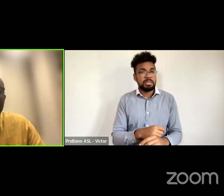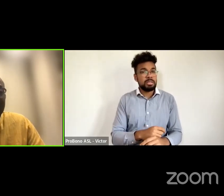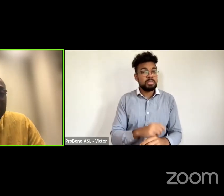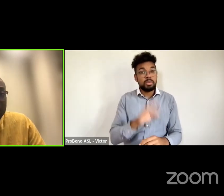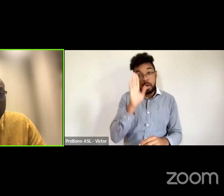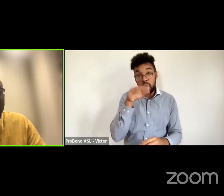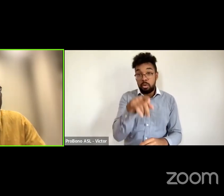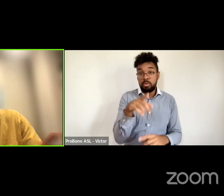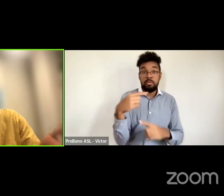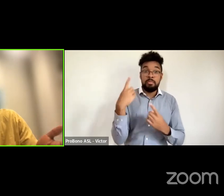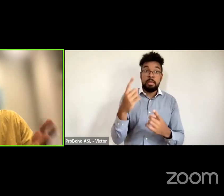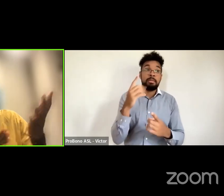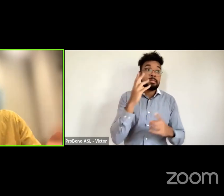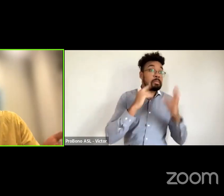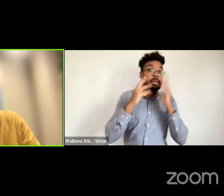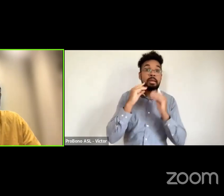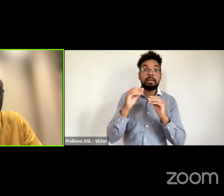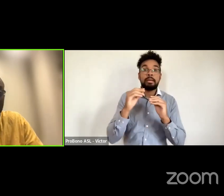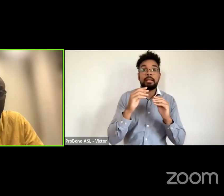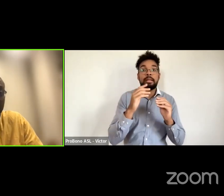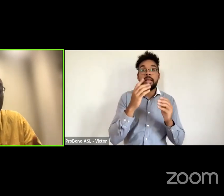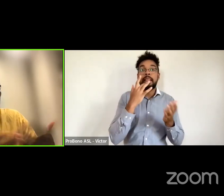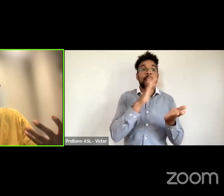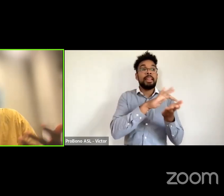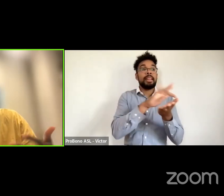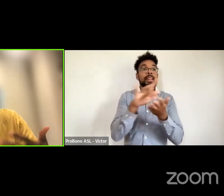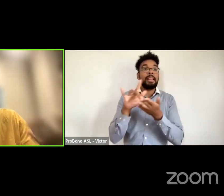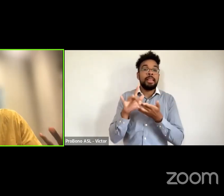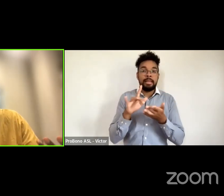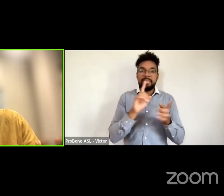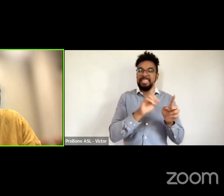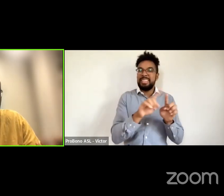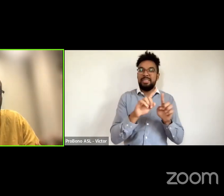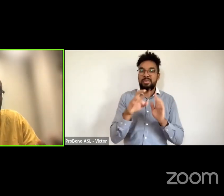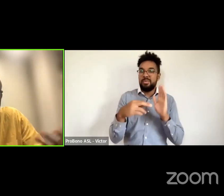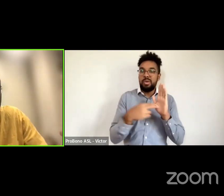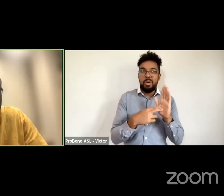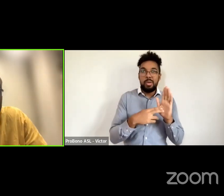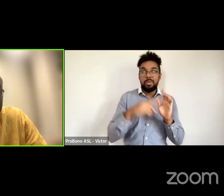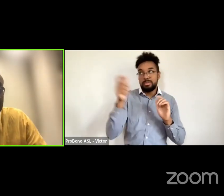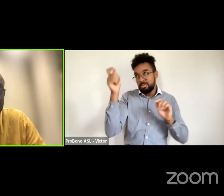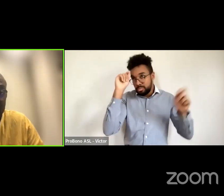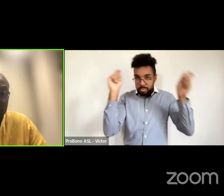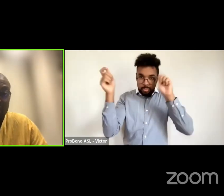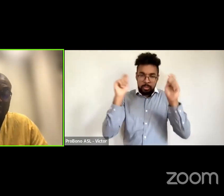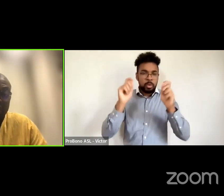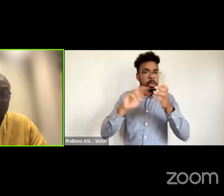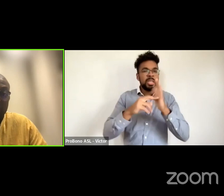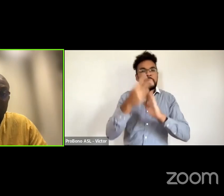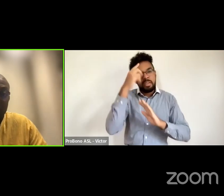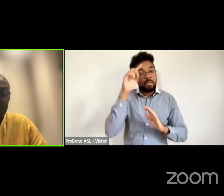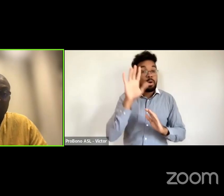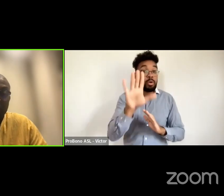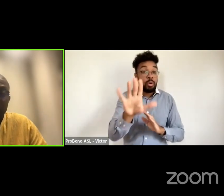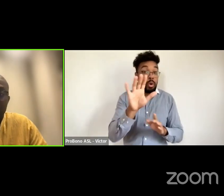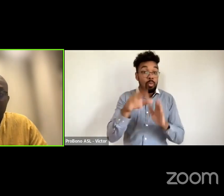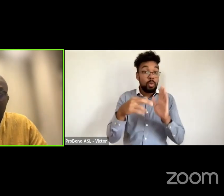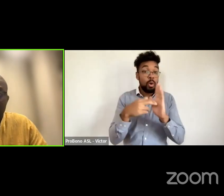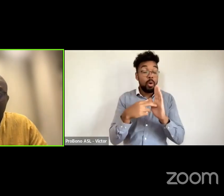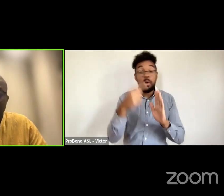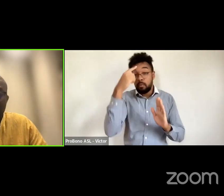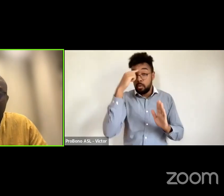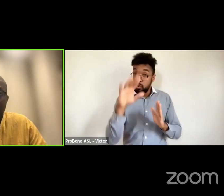what does that what does that mean for you in your own world maybe maybe even for your students in the work that you're doing with them